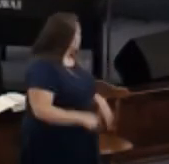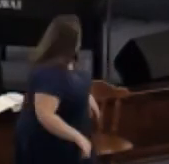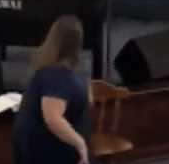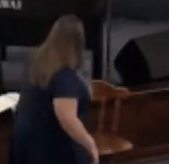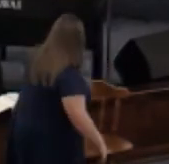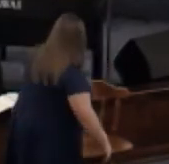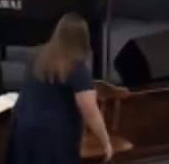you you